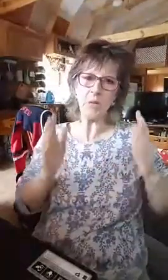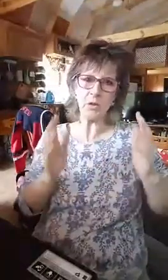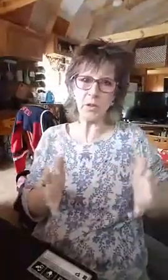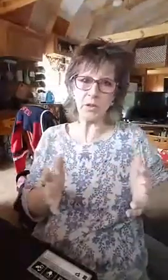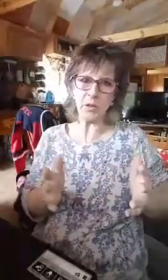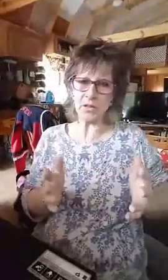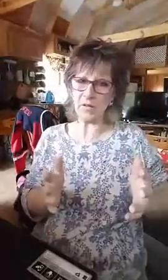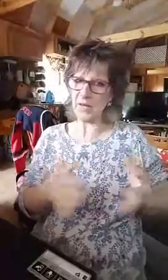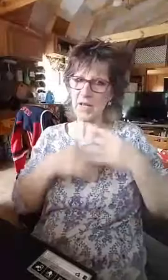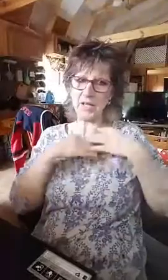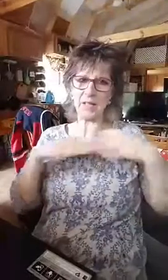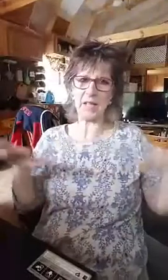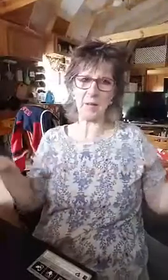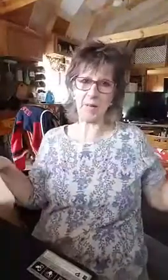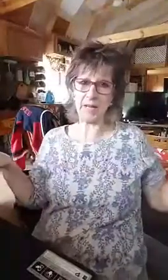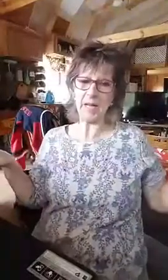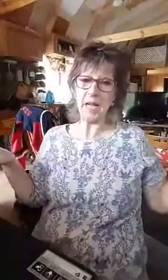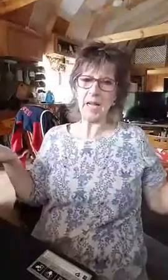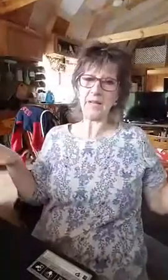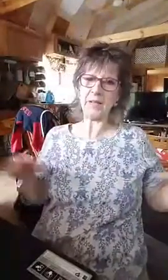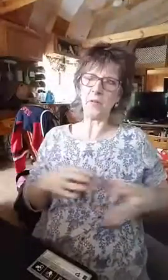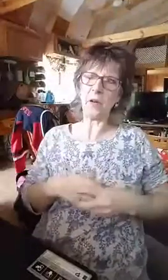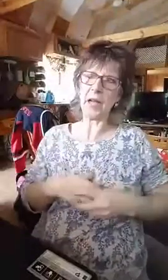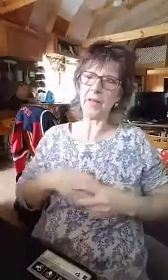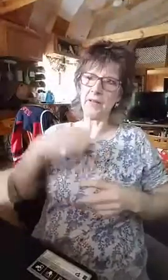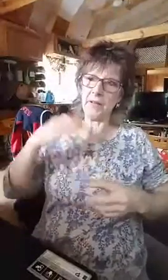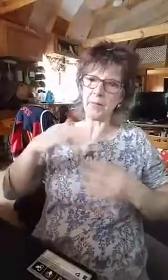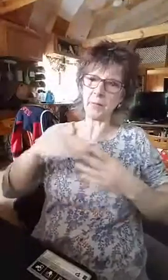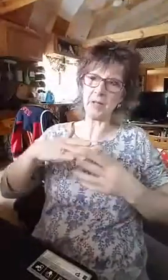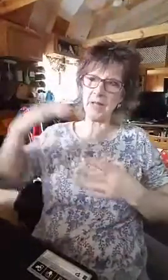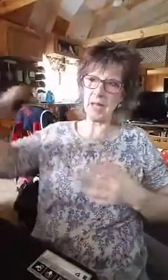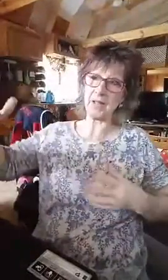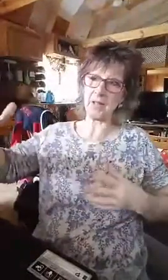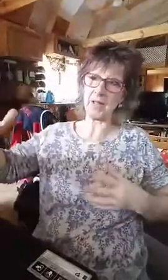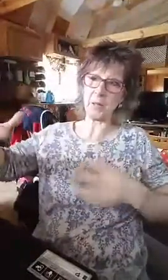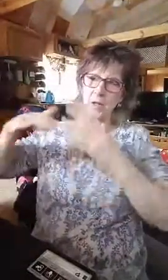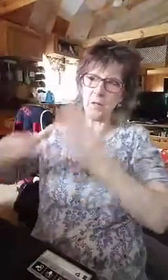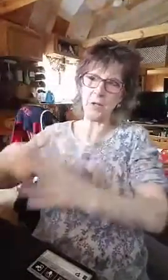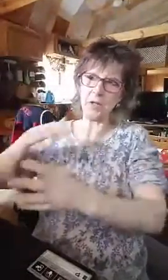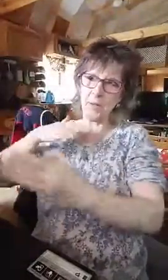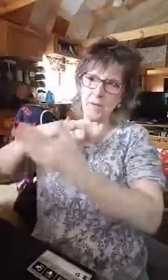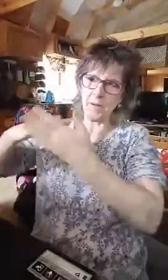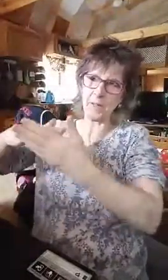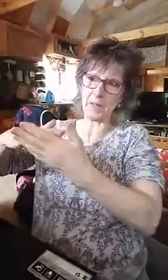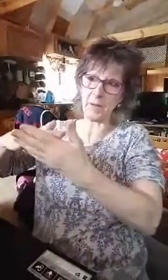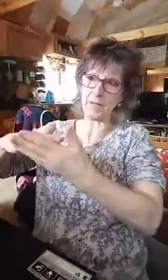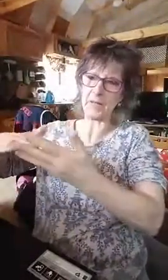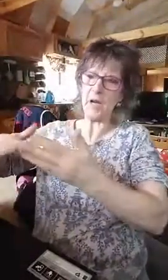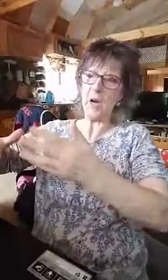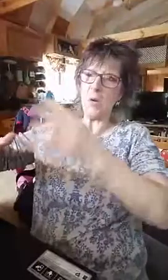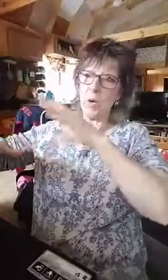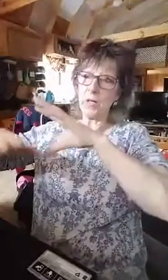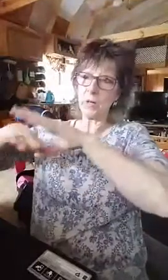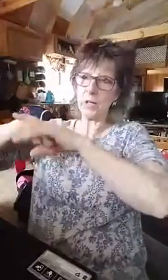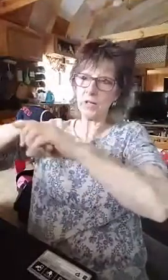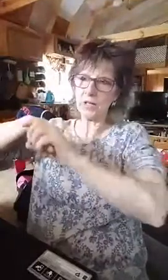when you're going to the courts of heaven, I just lay on my bed and I think of, okay, this prayer is not answered. I think what emotion am I feeling about this? What, where's this